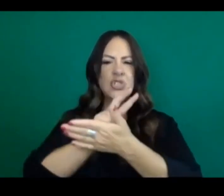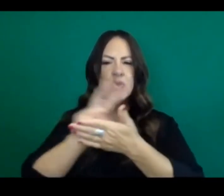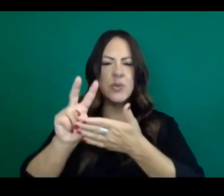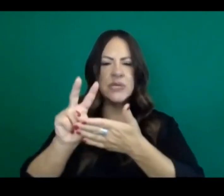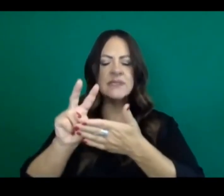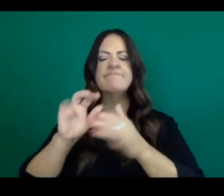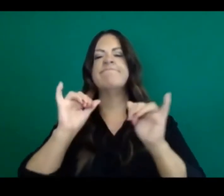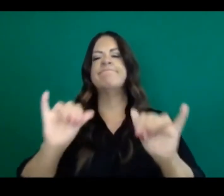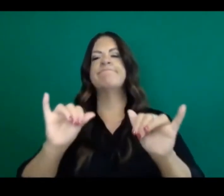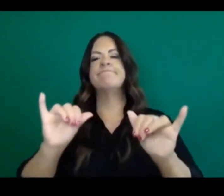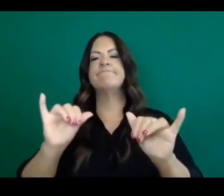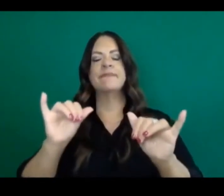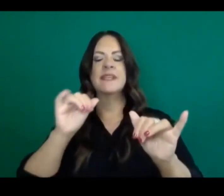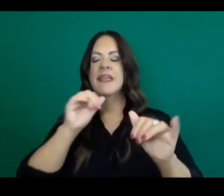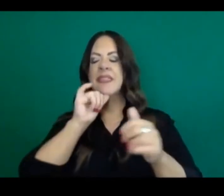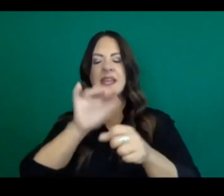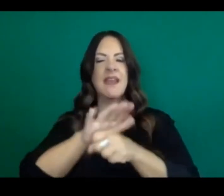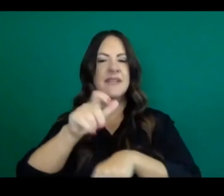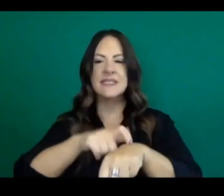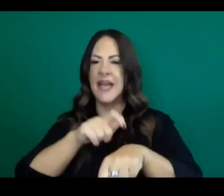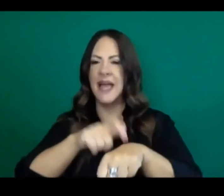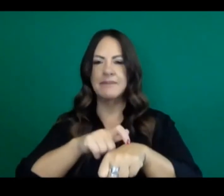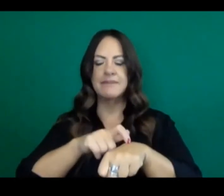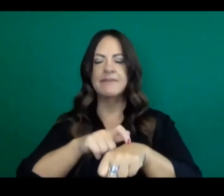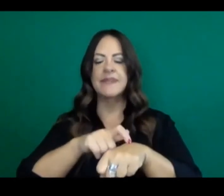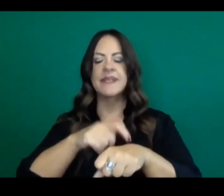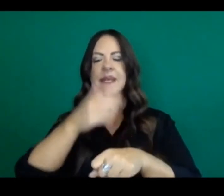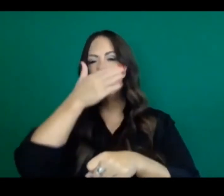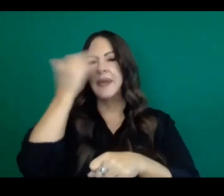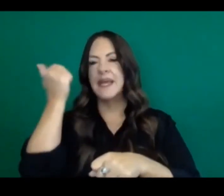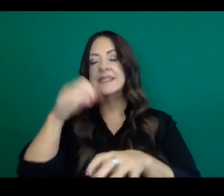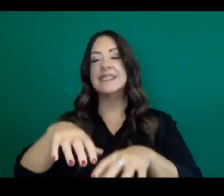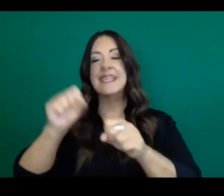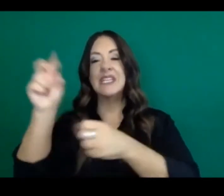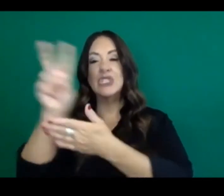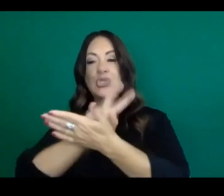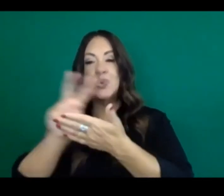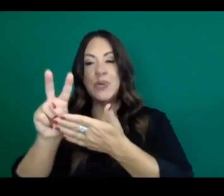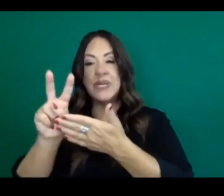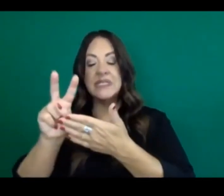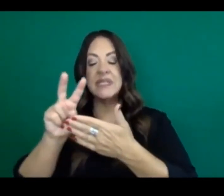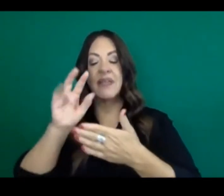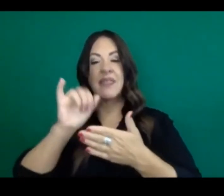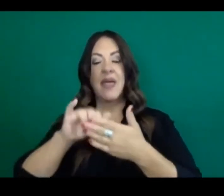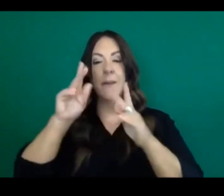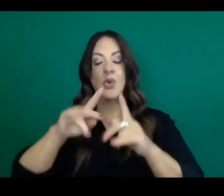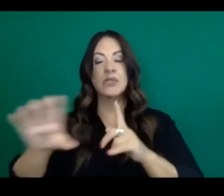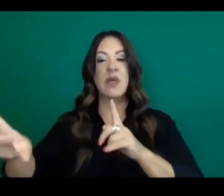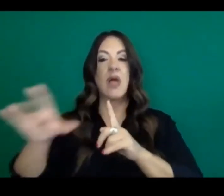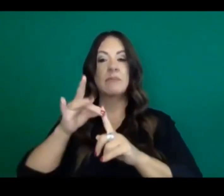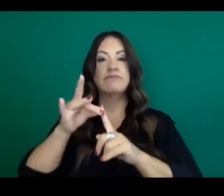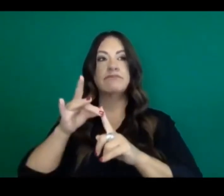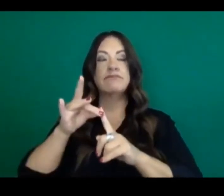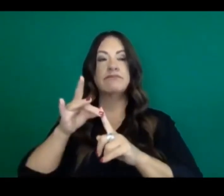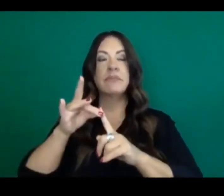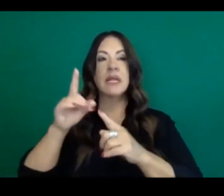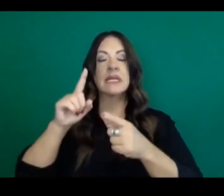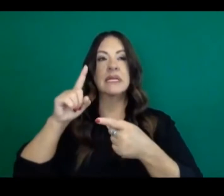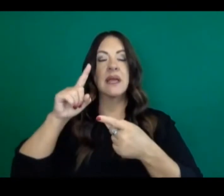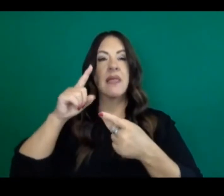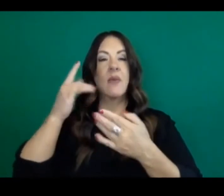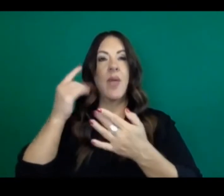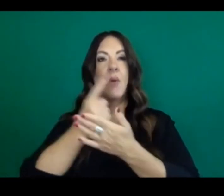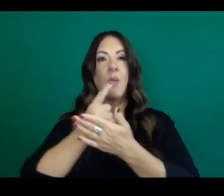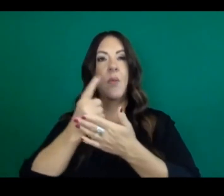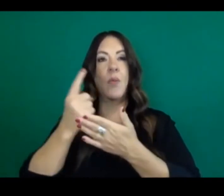two weeks, one sort of complete incubation cycle, plus a little bit more time to see the impact of any change that you